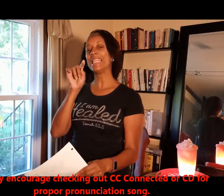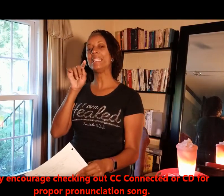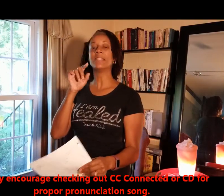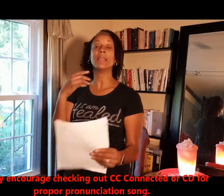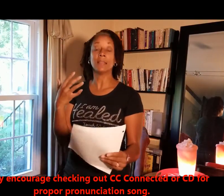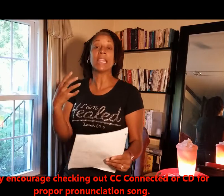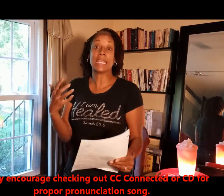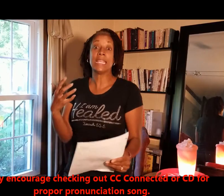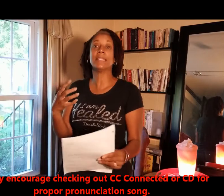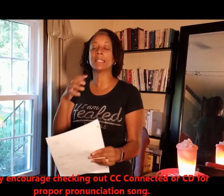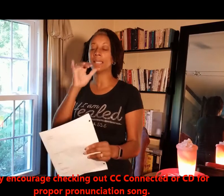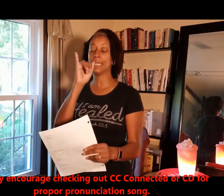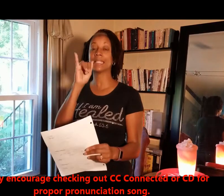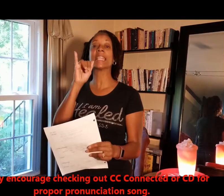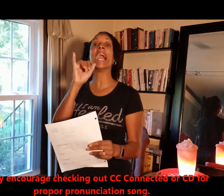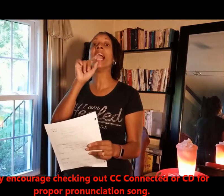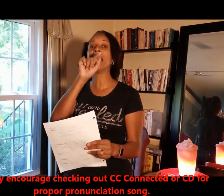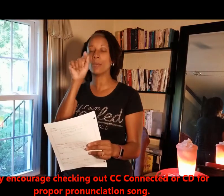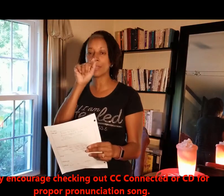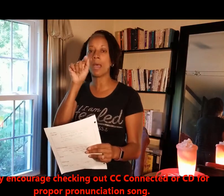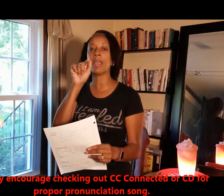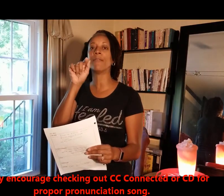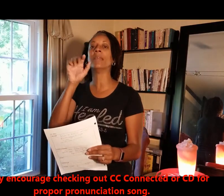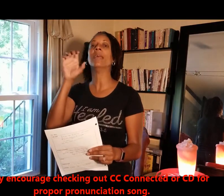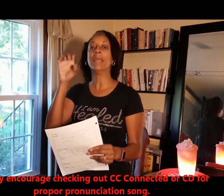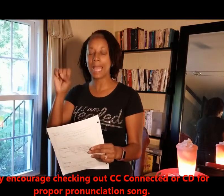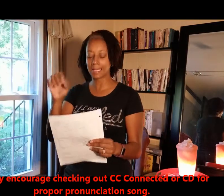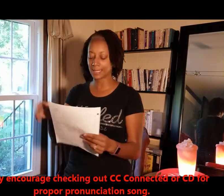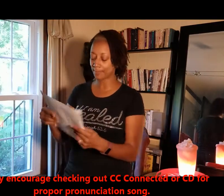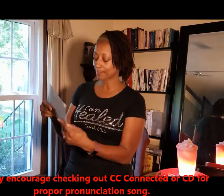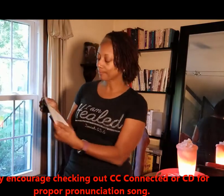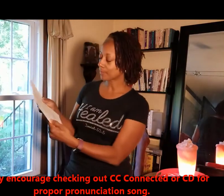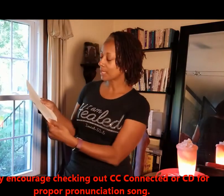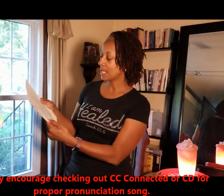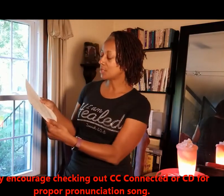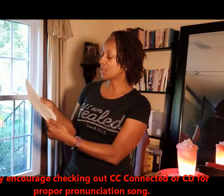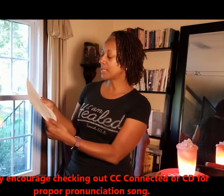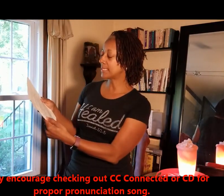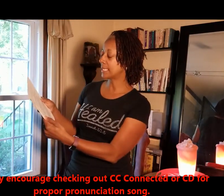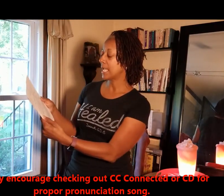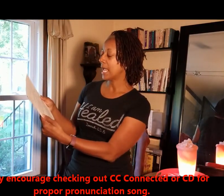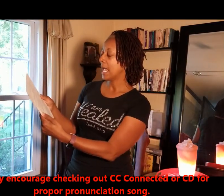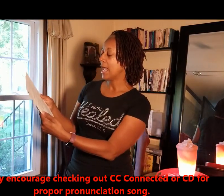is, like geese, is the I with the hyphen, s. So it's